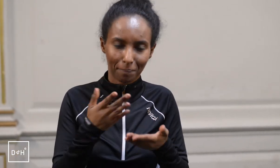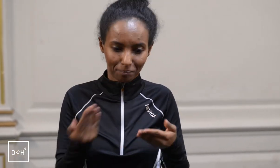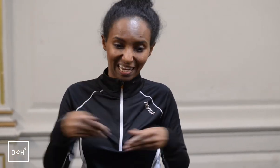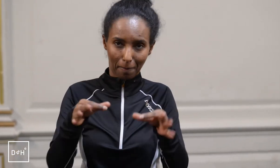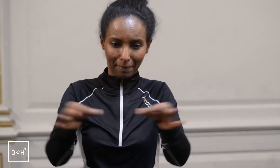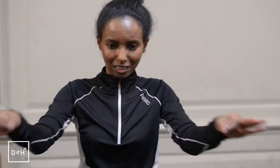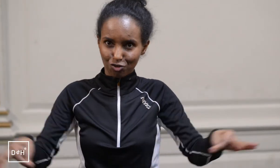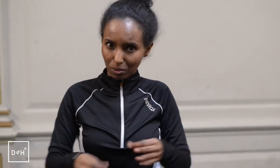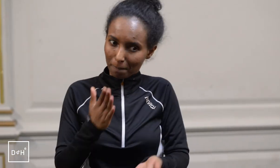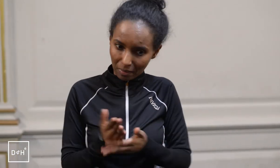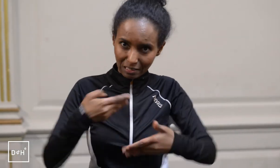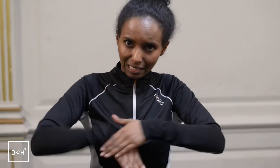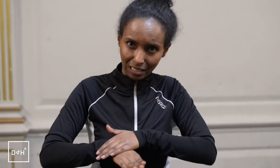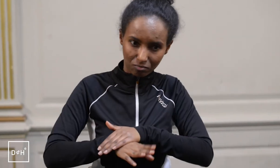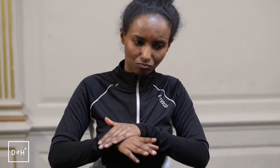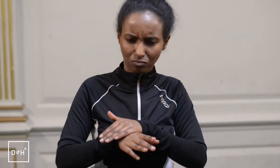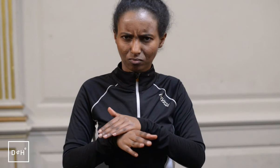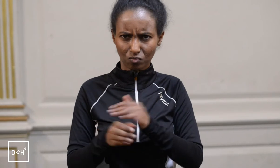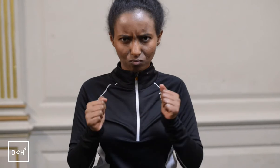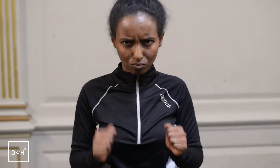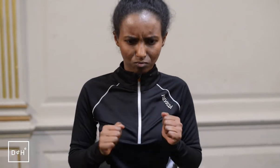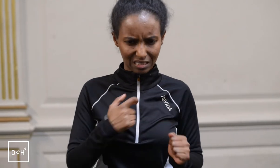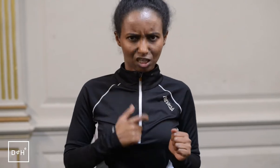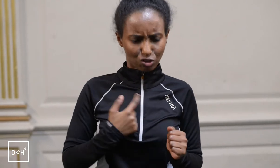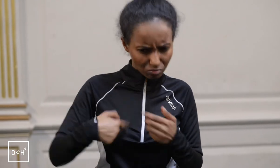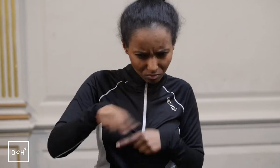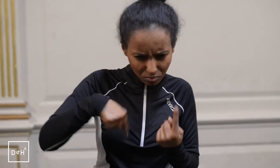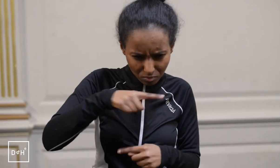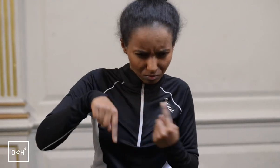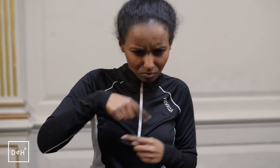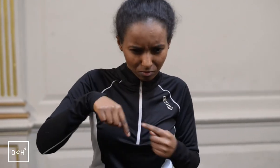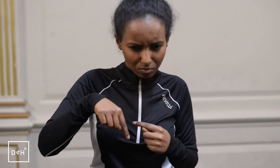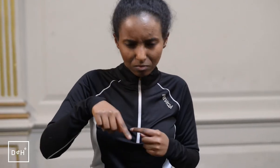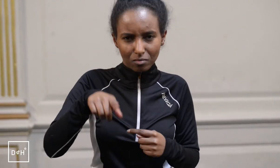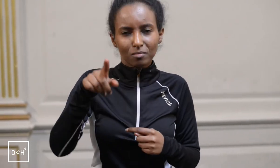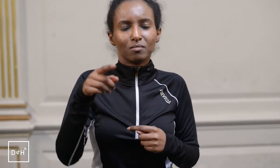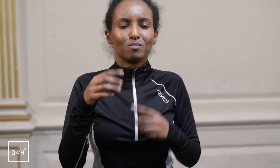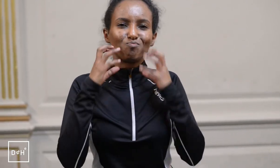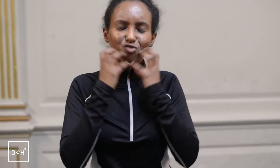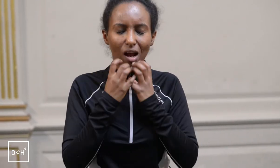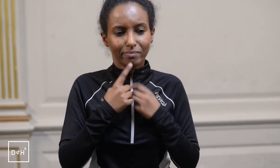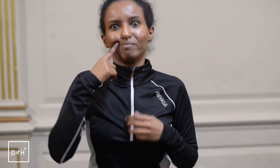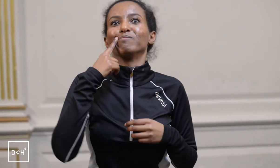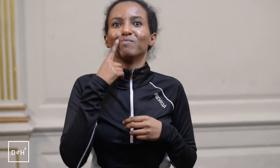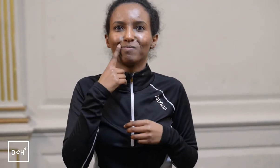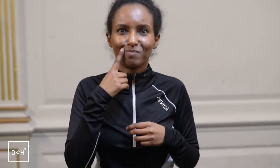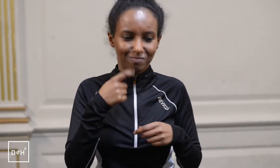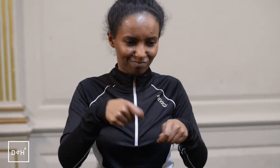Before Jen had said we have to play within this space, within this boundary, the characters must walk within this grid and